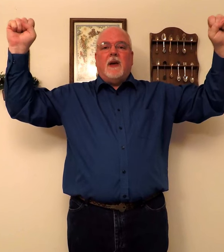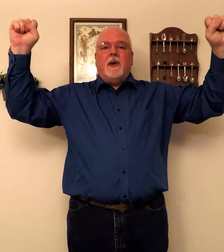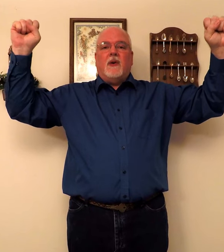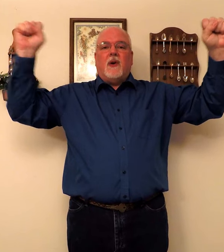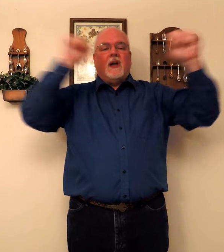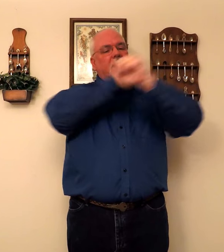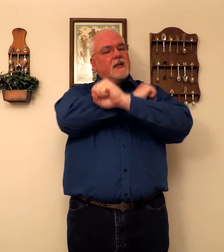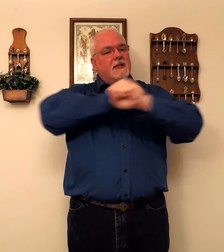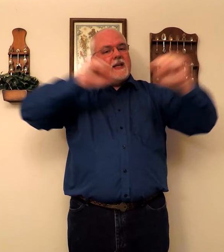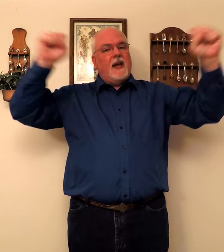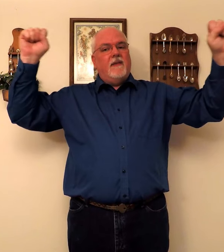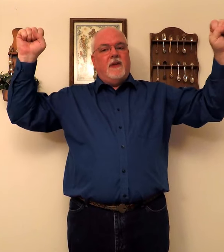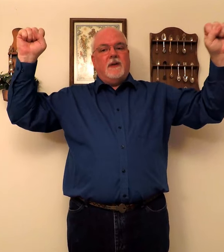coming across. Saved.